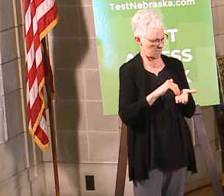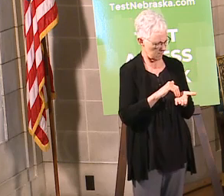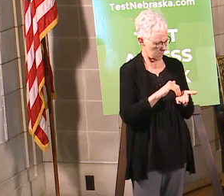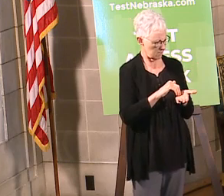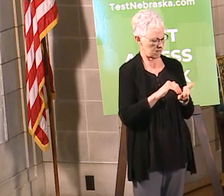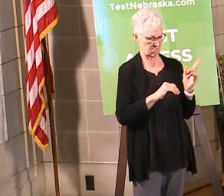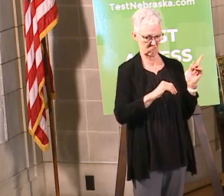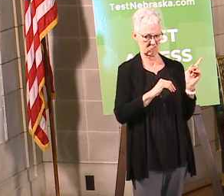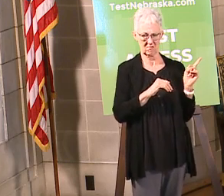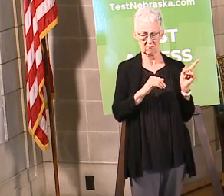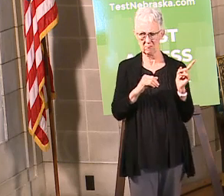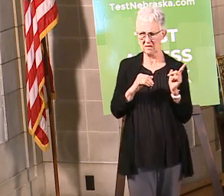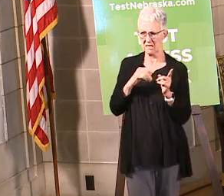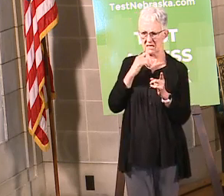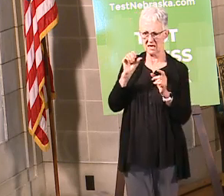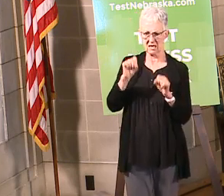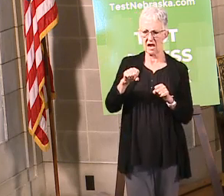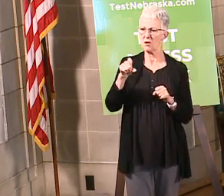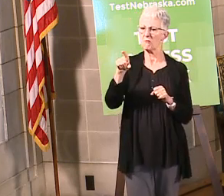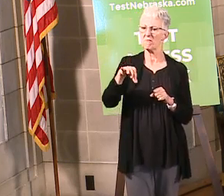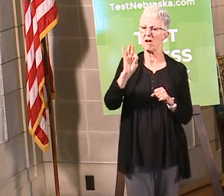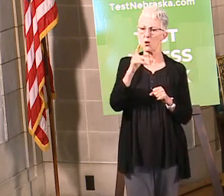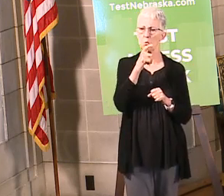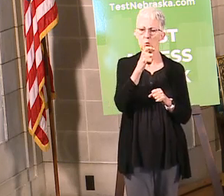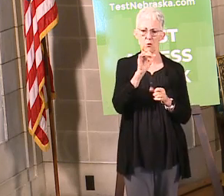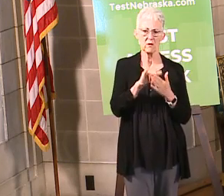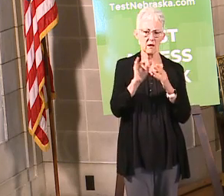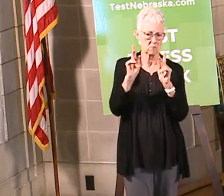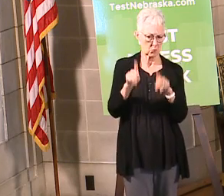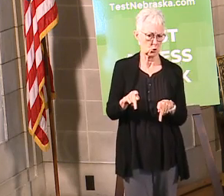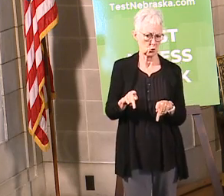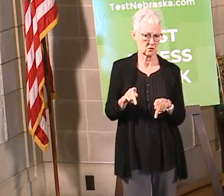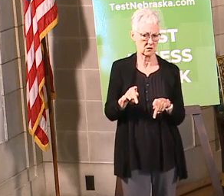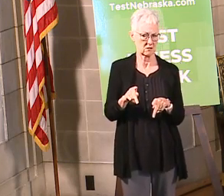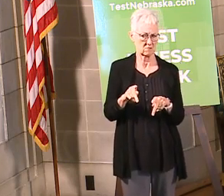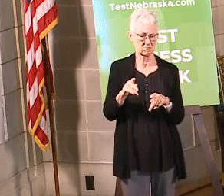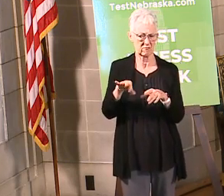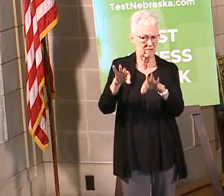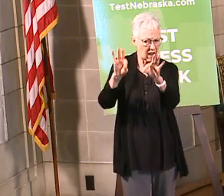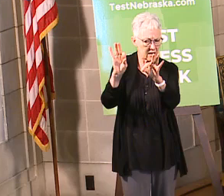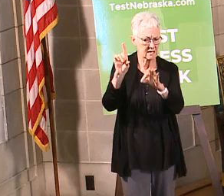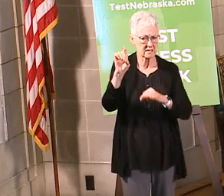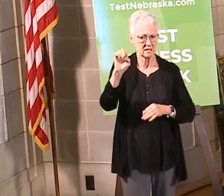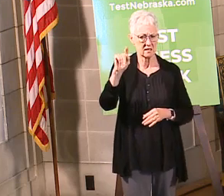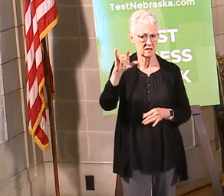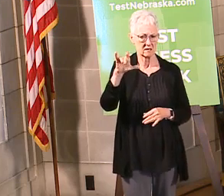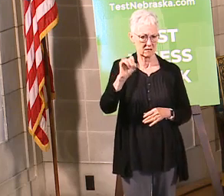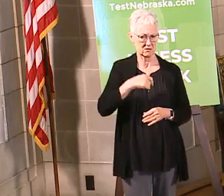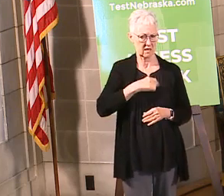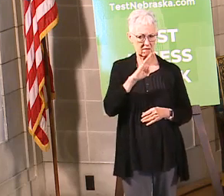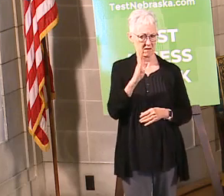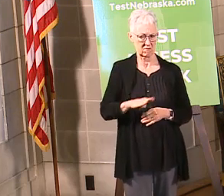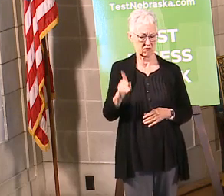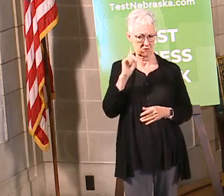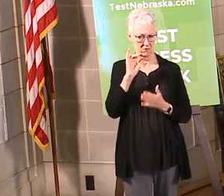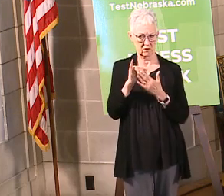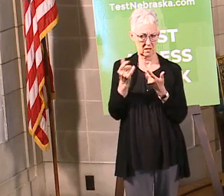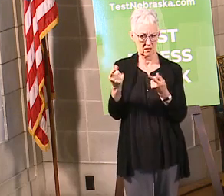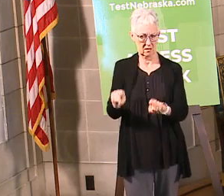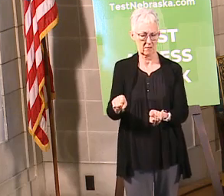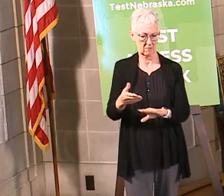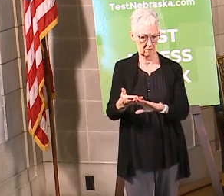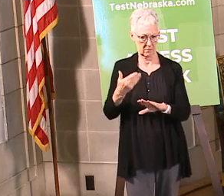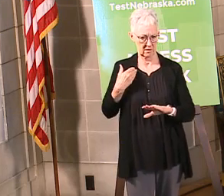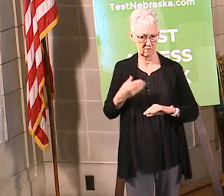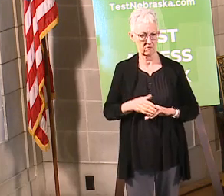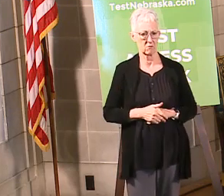yet with regard to going back on to get your test result and then being asked to schedule an appointment. Also a reader question from Paul